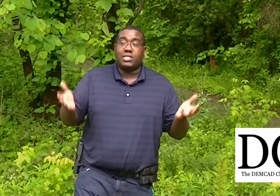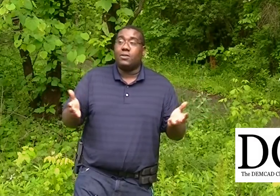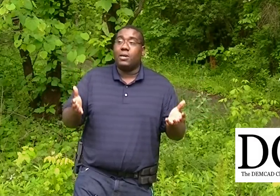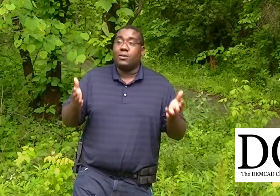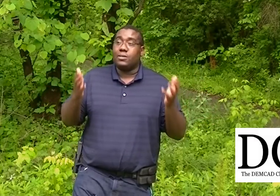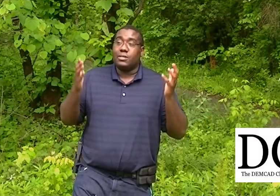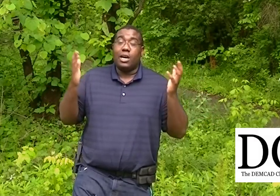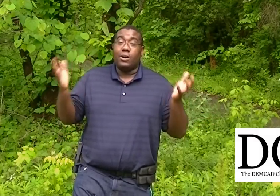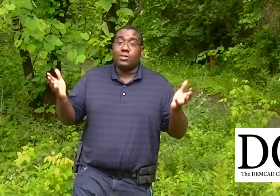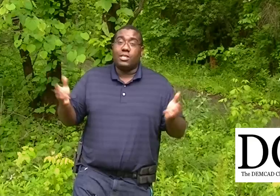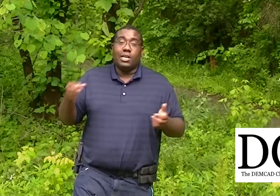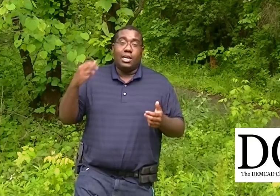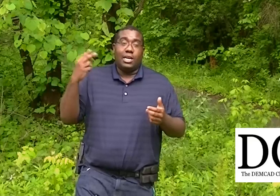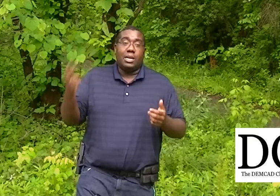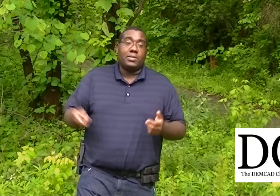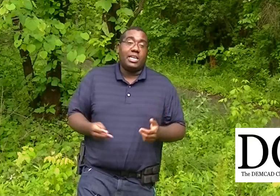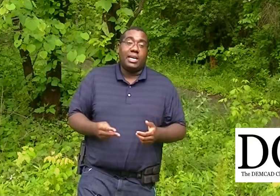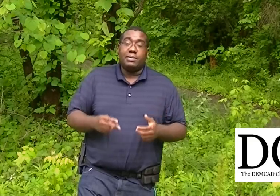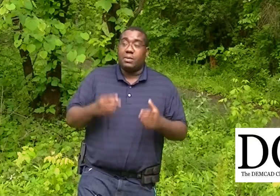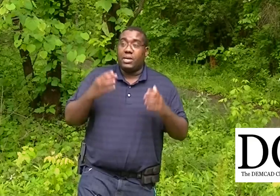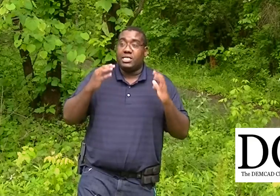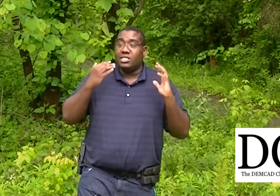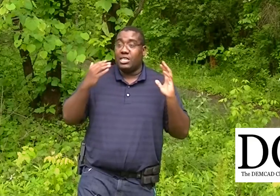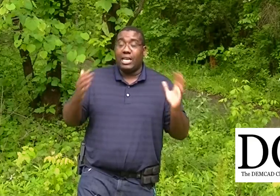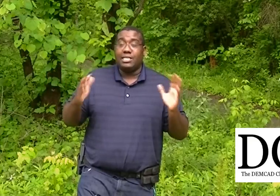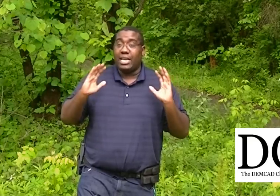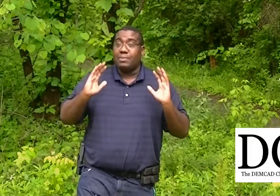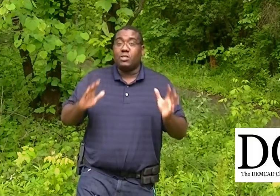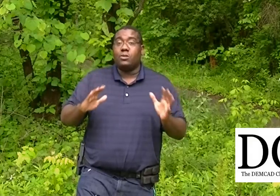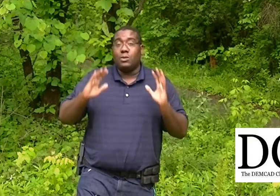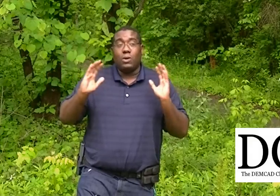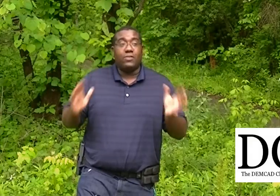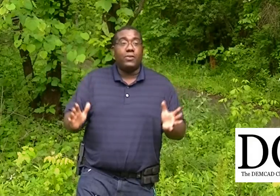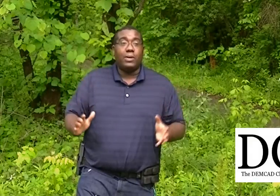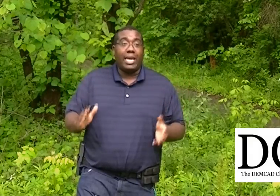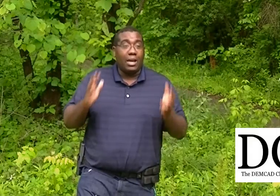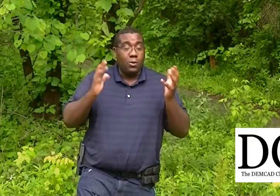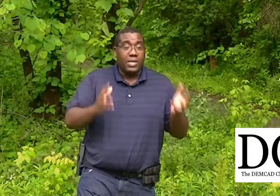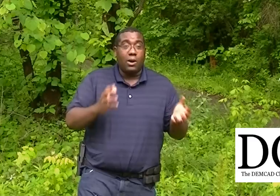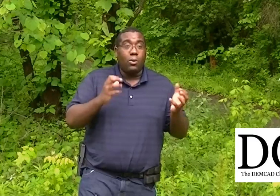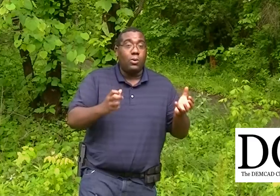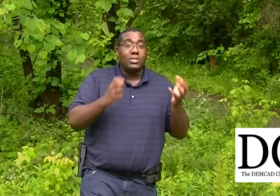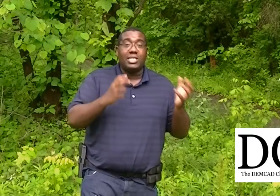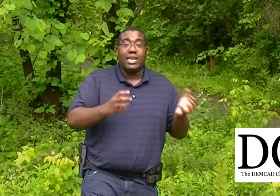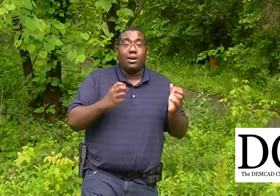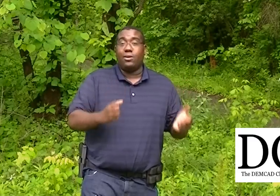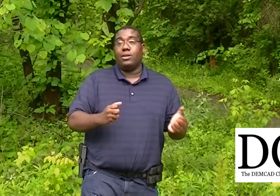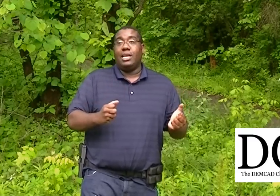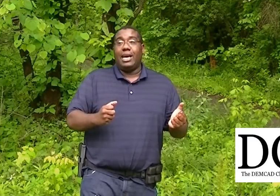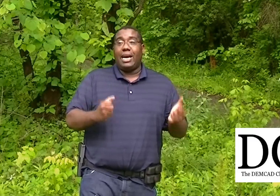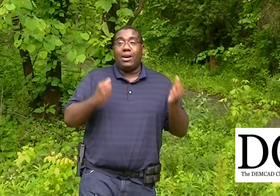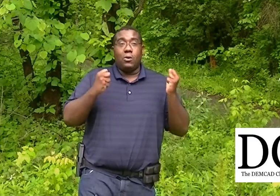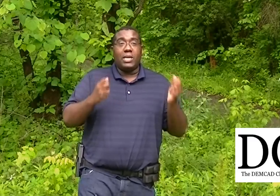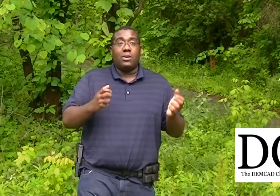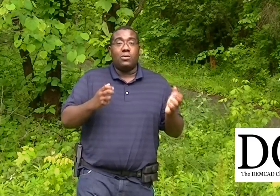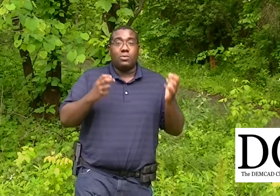Institute of Arts a couple of times and the places is absolutely wonderful. And I hope they hold on to that art. I hope they don't